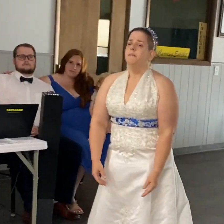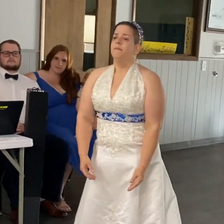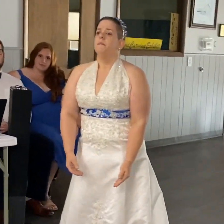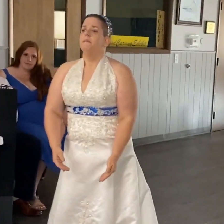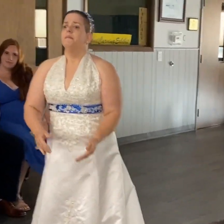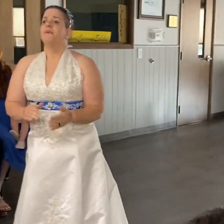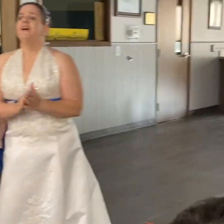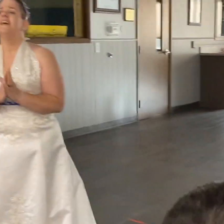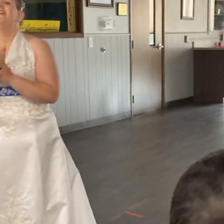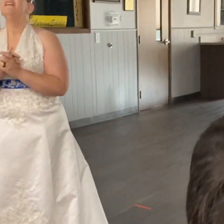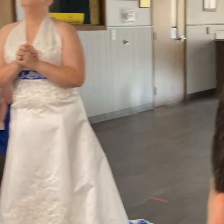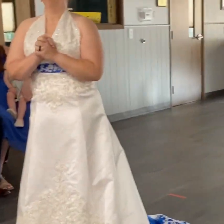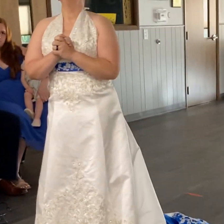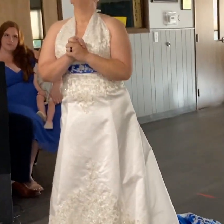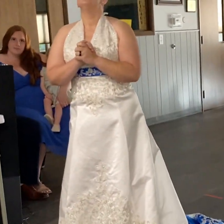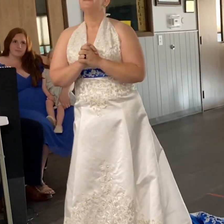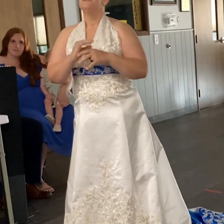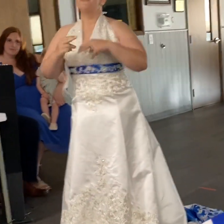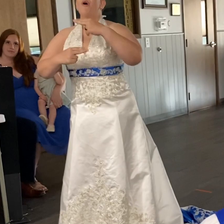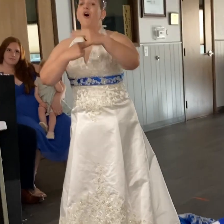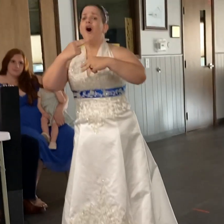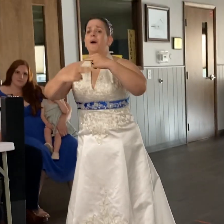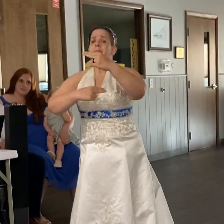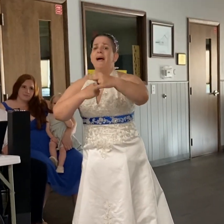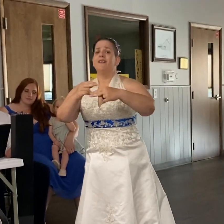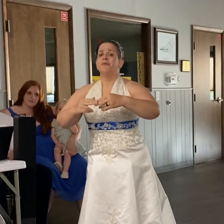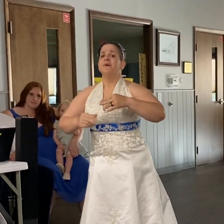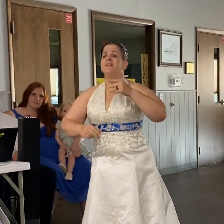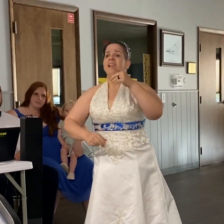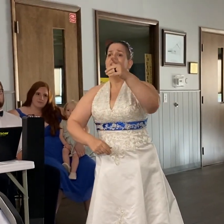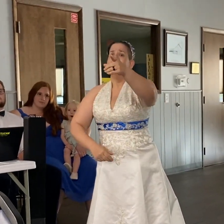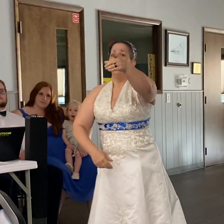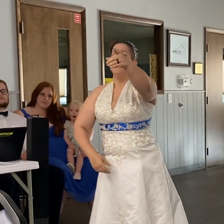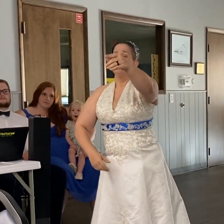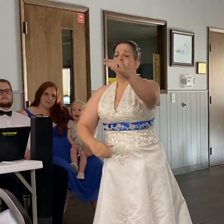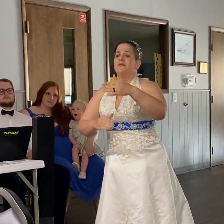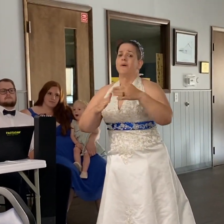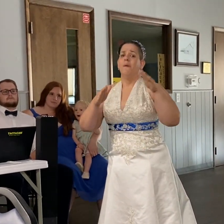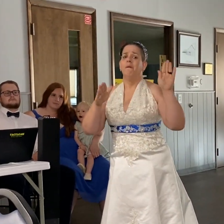Praying you just walk back through that door